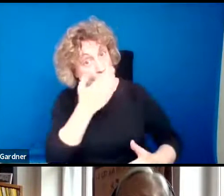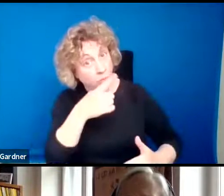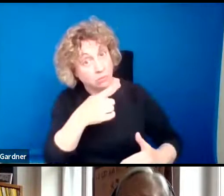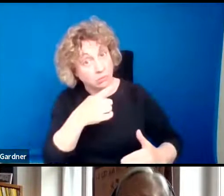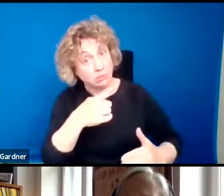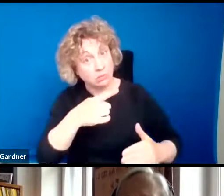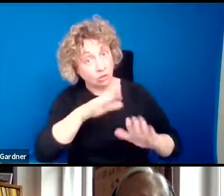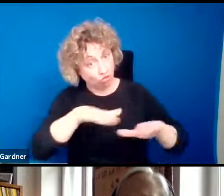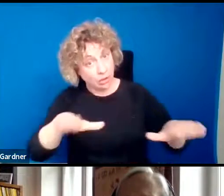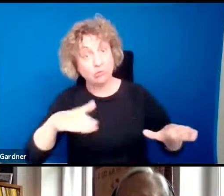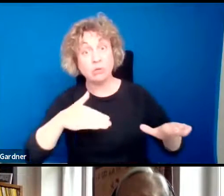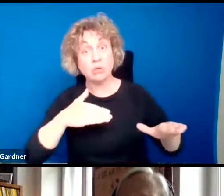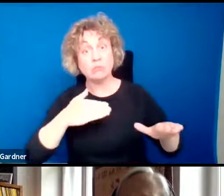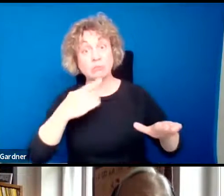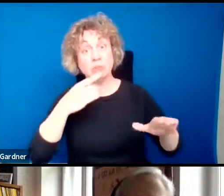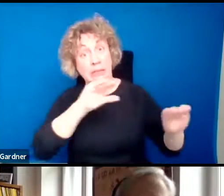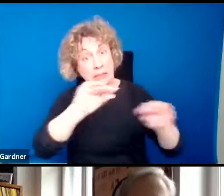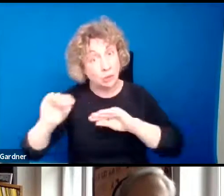Indonesian sign language?